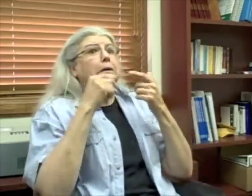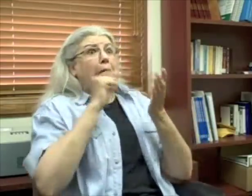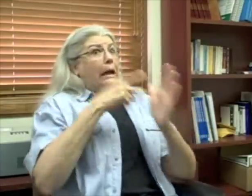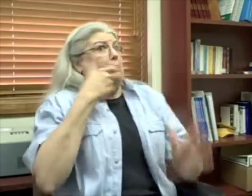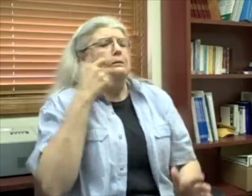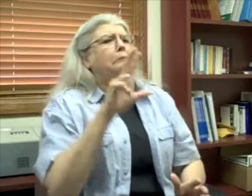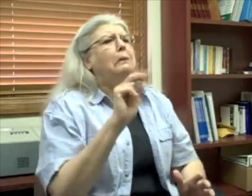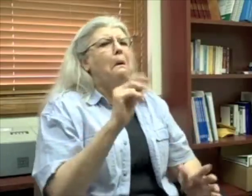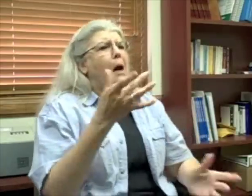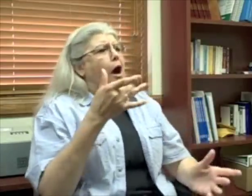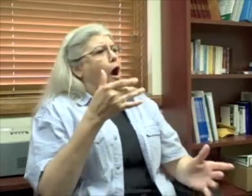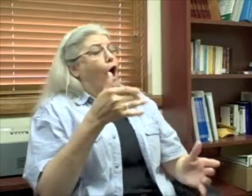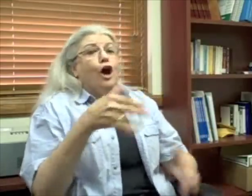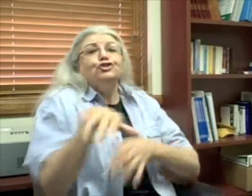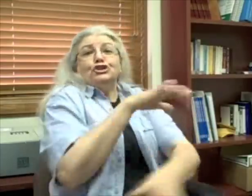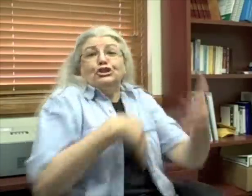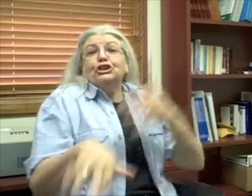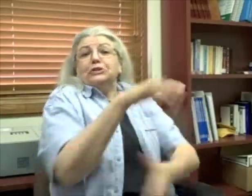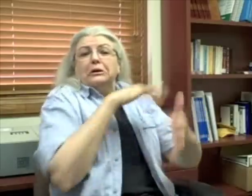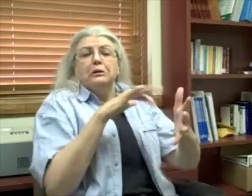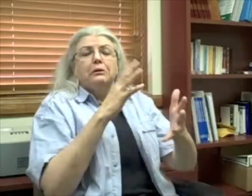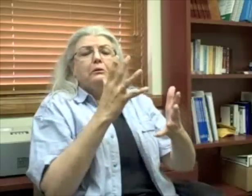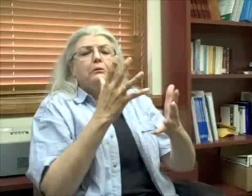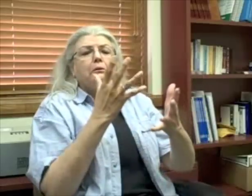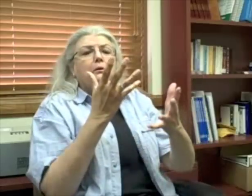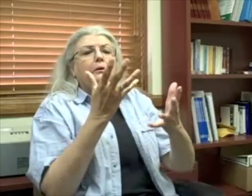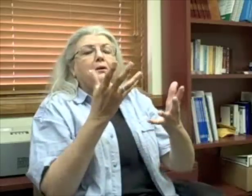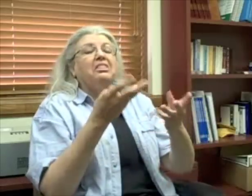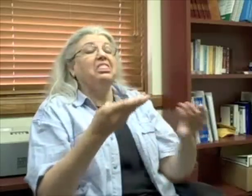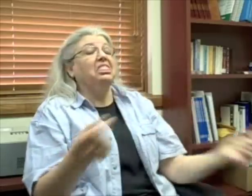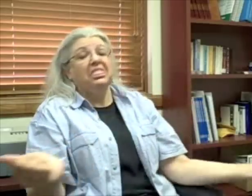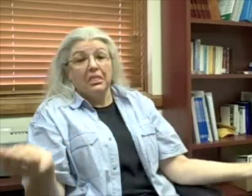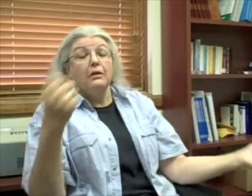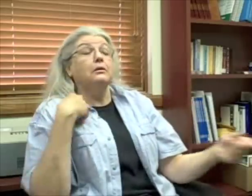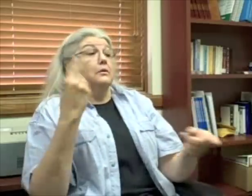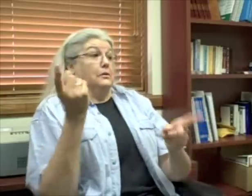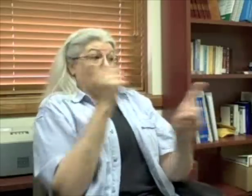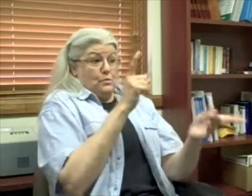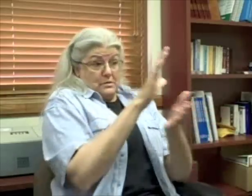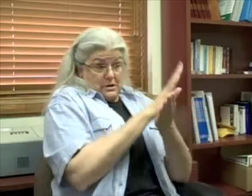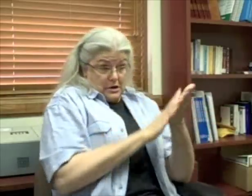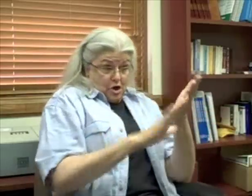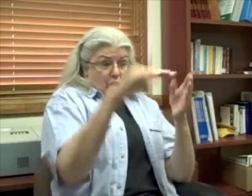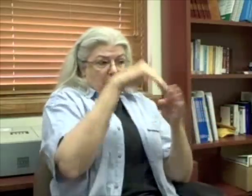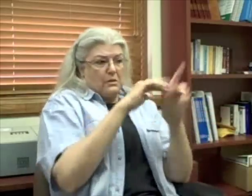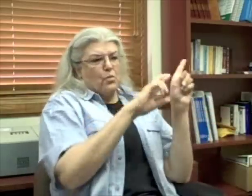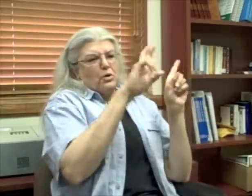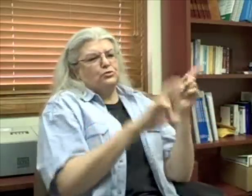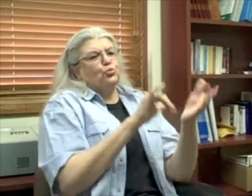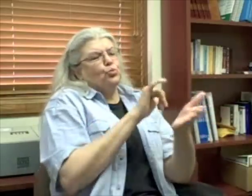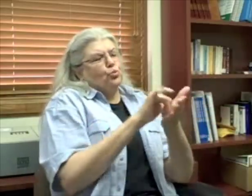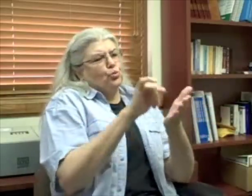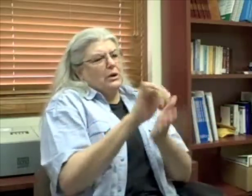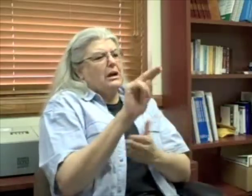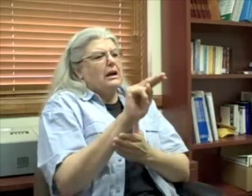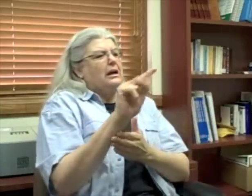addicted. I was drinking socially. Then I went to college in Rochester, New York, NTID.